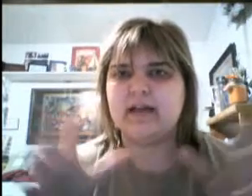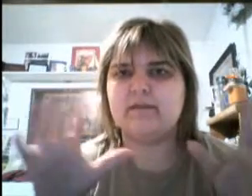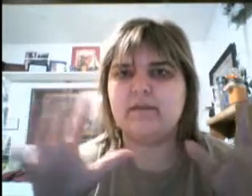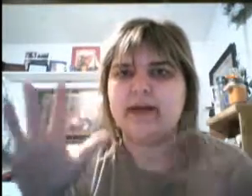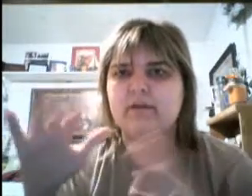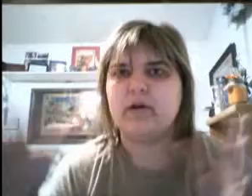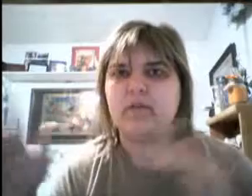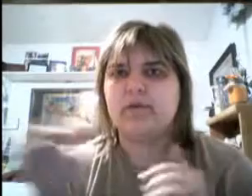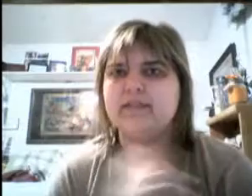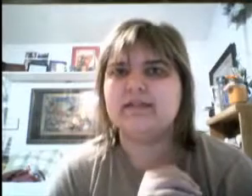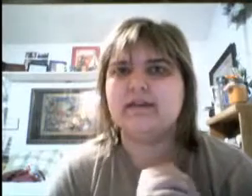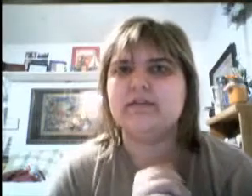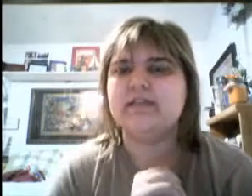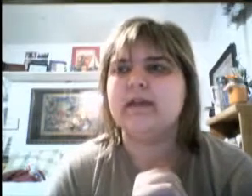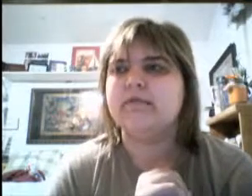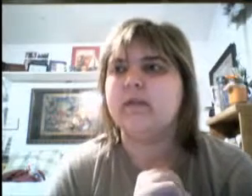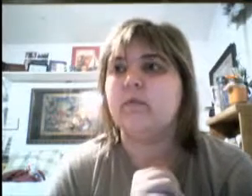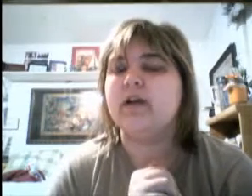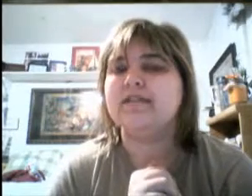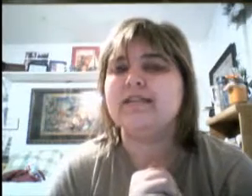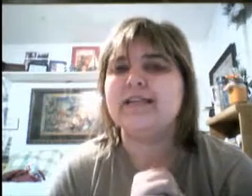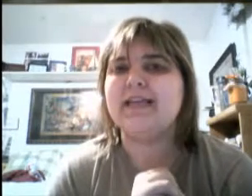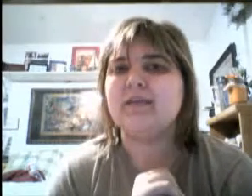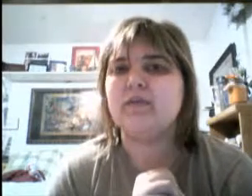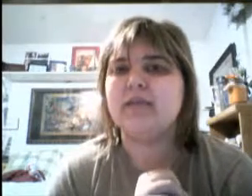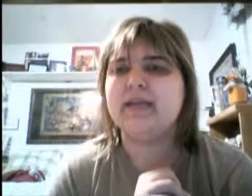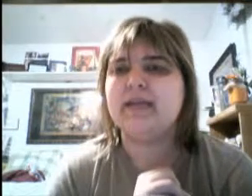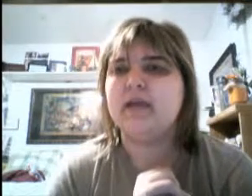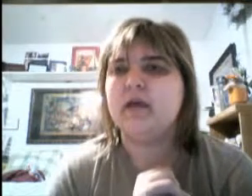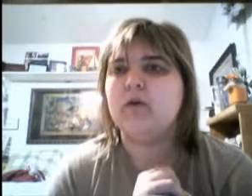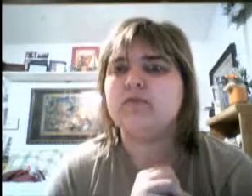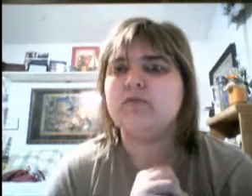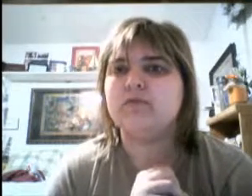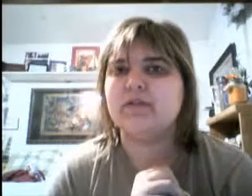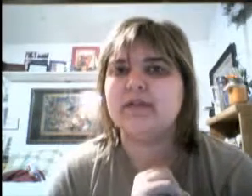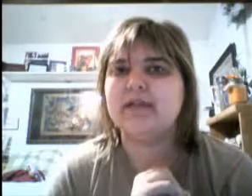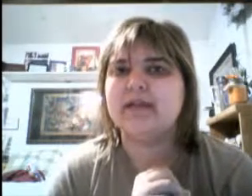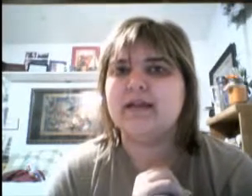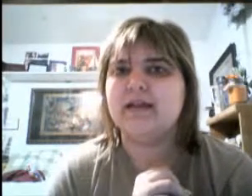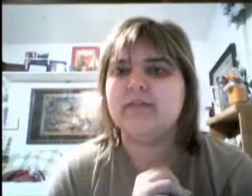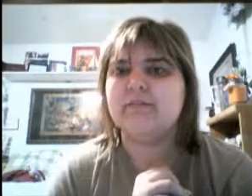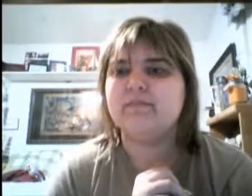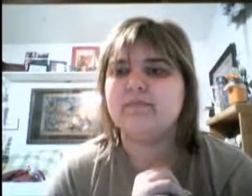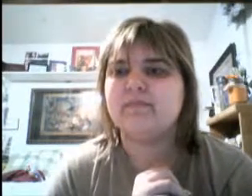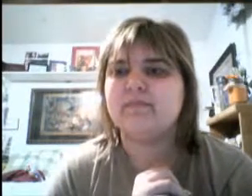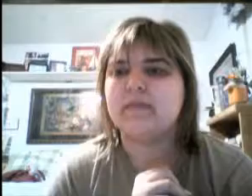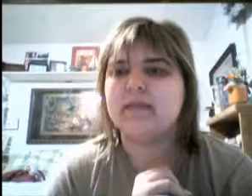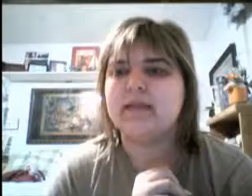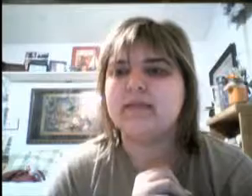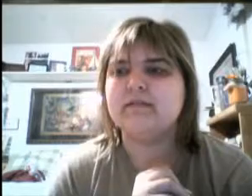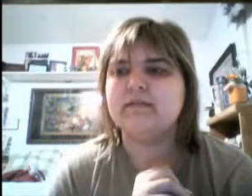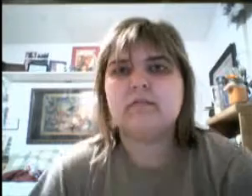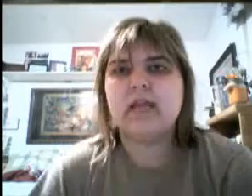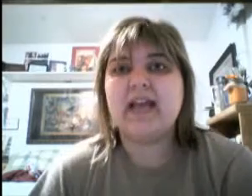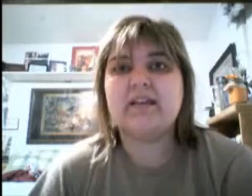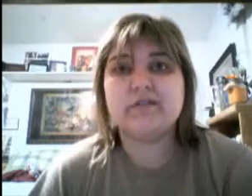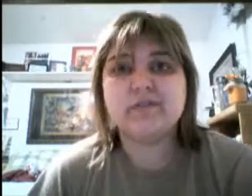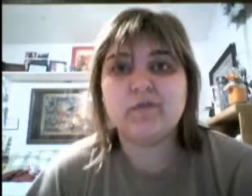kind of in the background while they did other stuff. Um, we got to see King Louie, which was really, um, neat. And Christopher